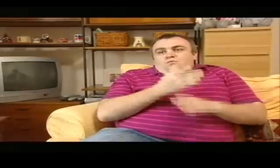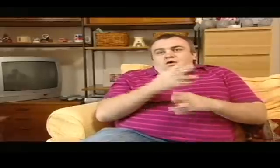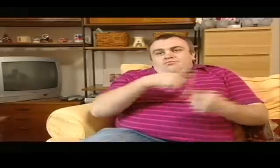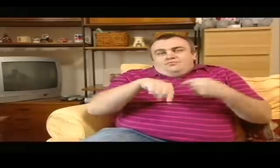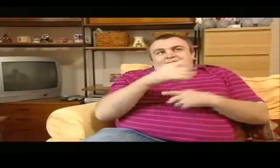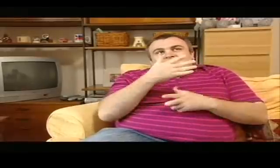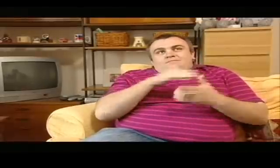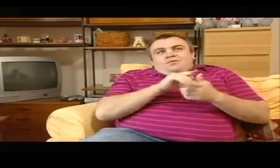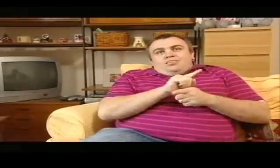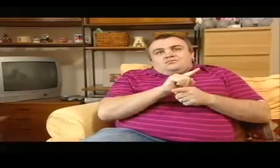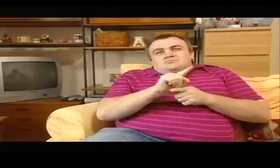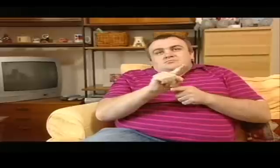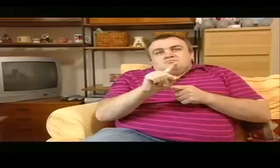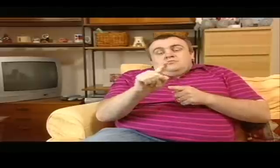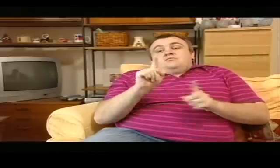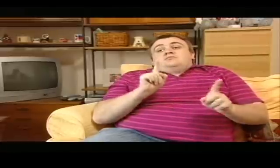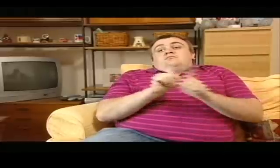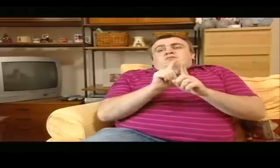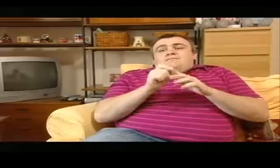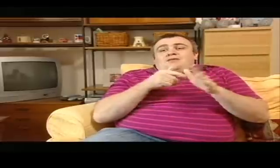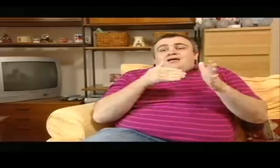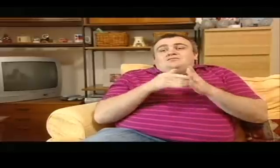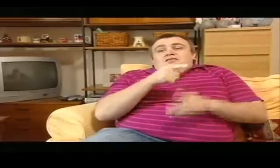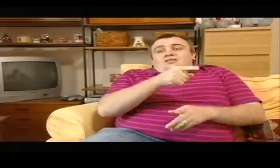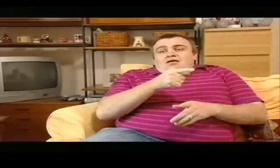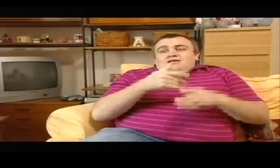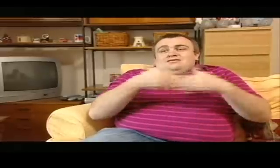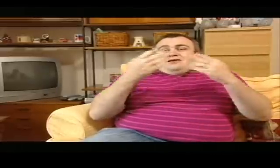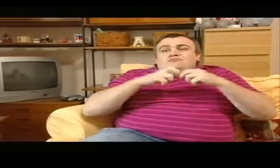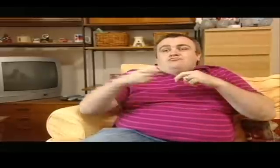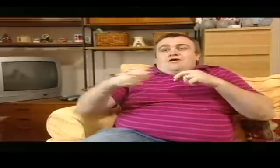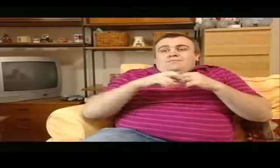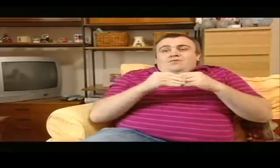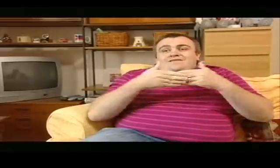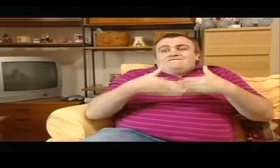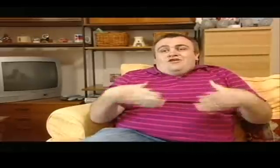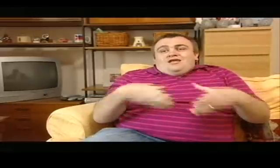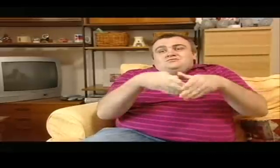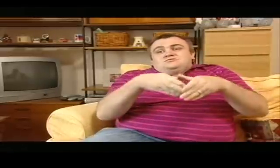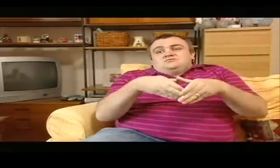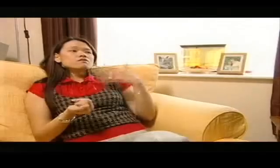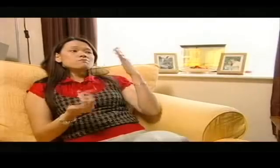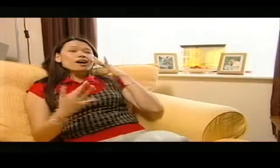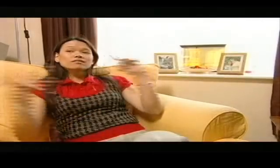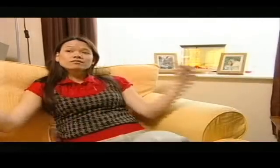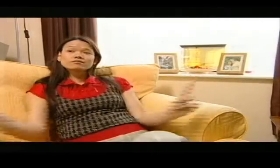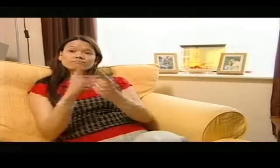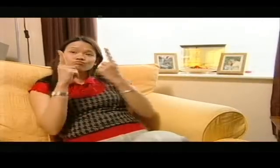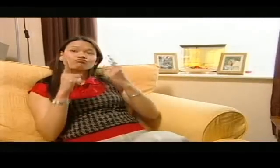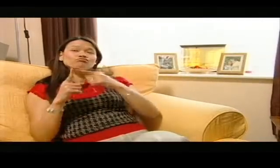Overseas. I'd been there for about five months, and I met Paz when I was out on a day trip with some friends. When I first